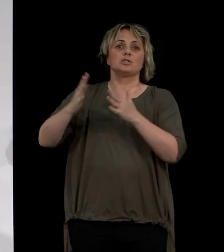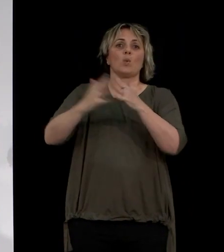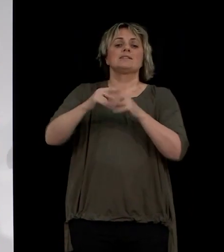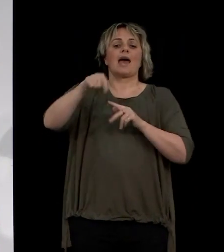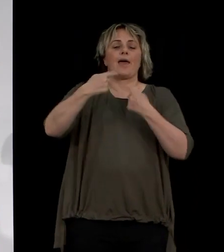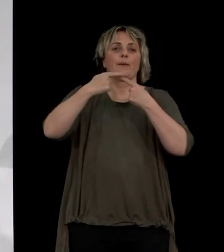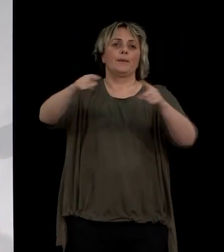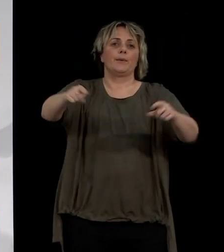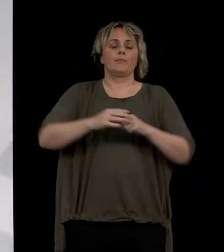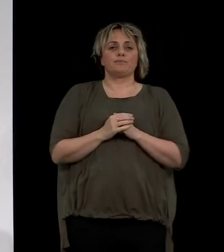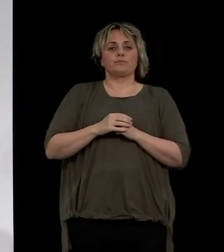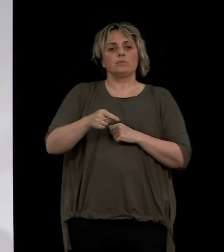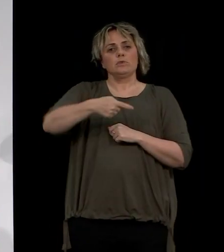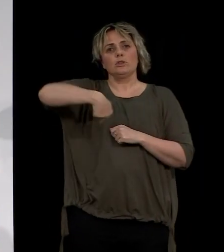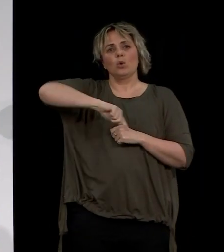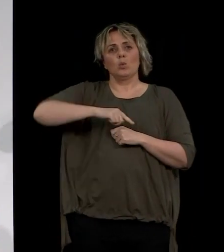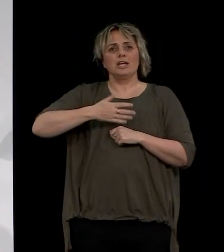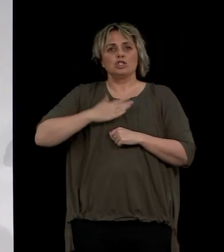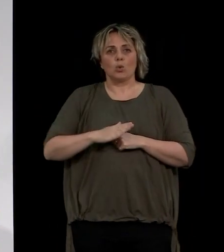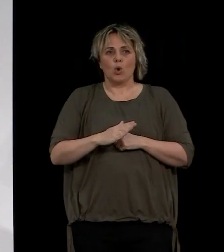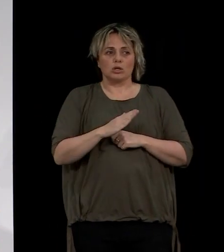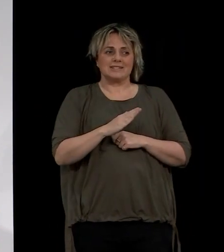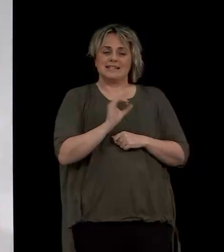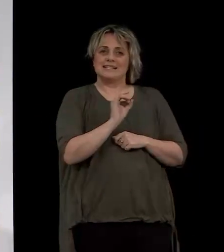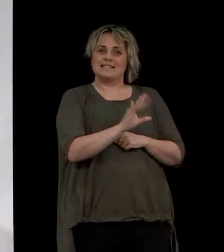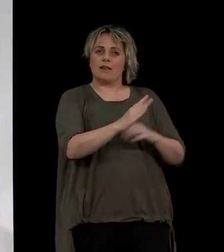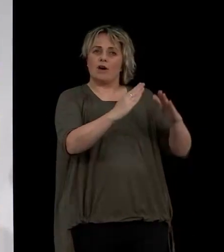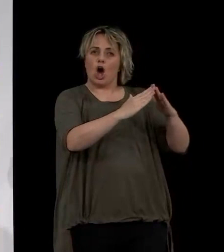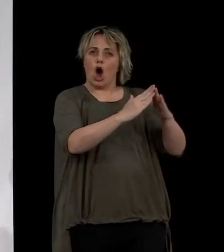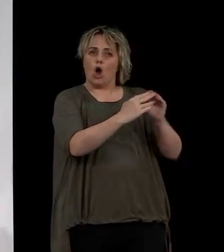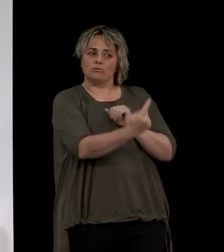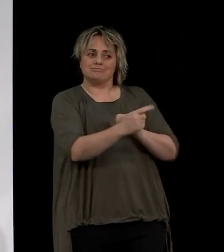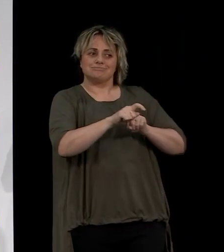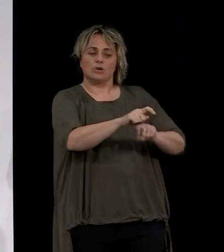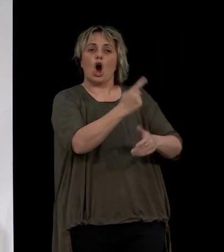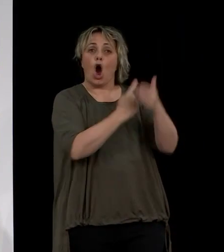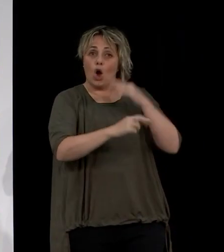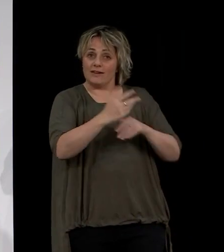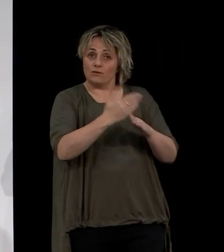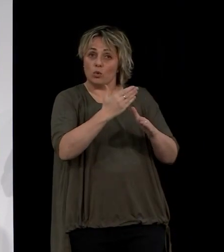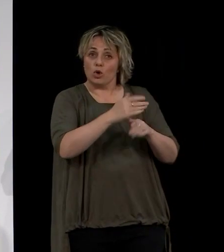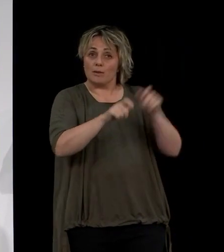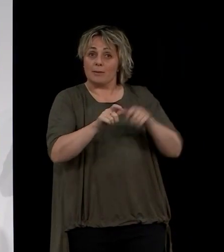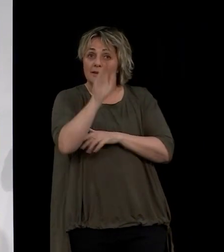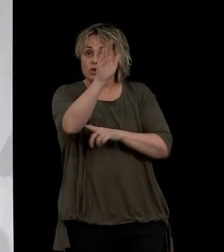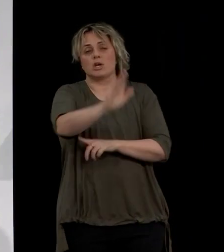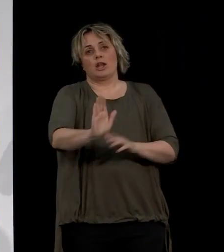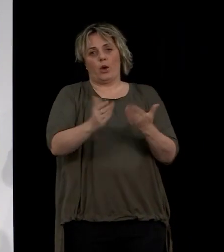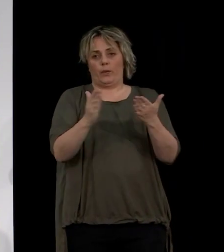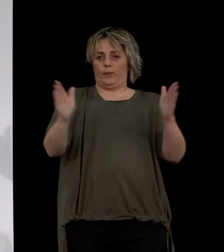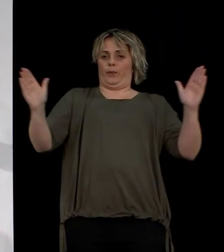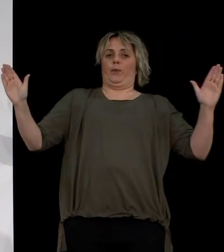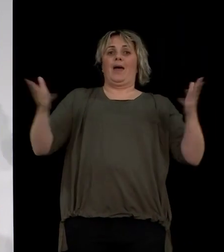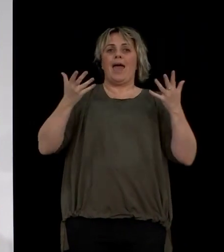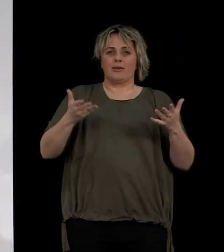I should add, it is not our intention that self-isolation only be available to business travellers in the future. This narrow